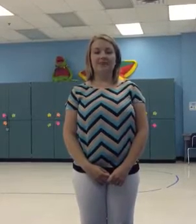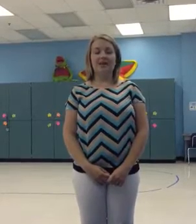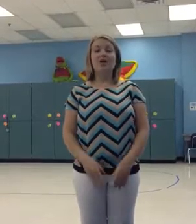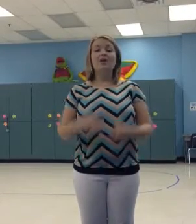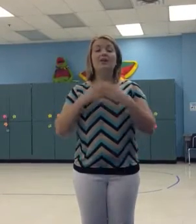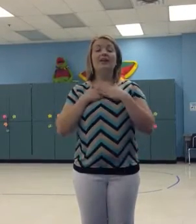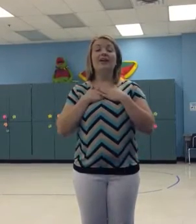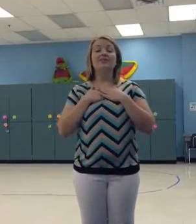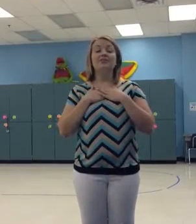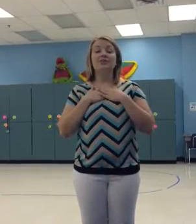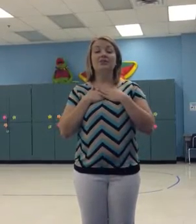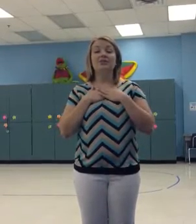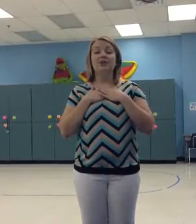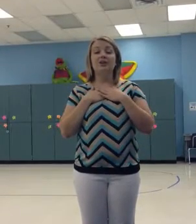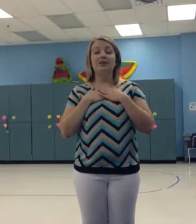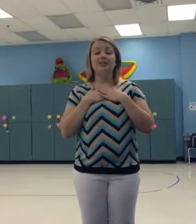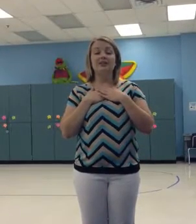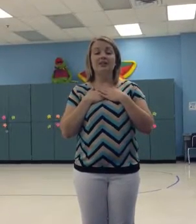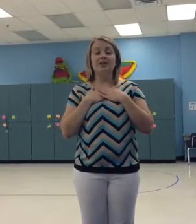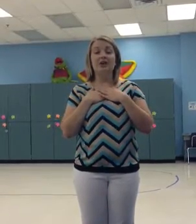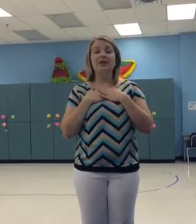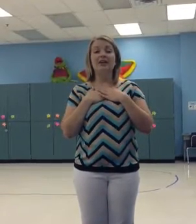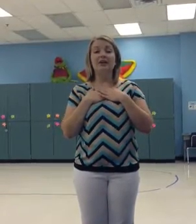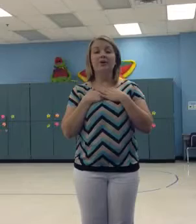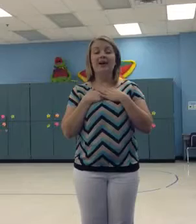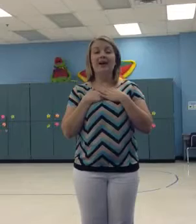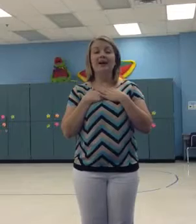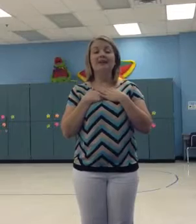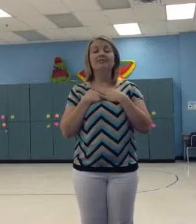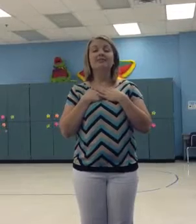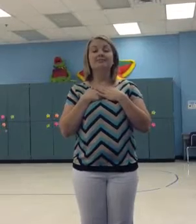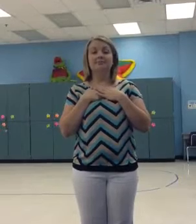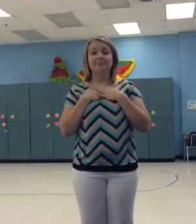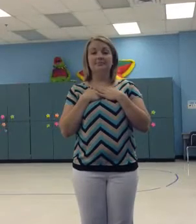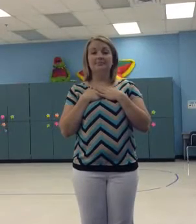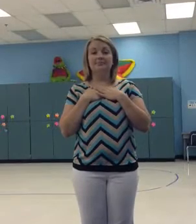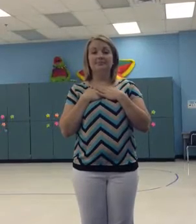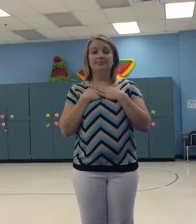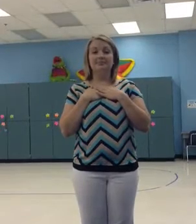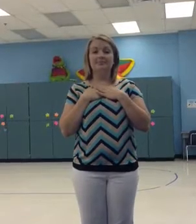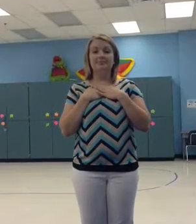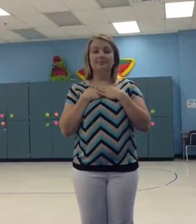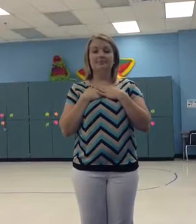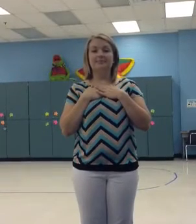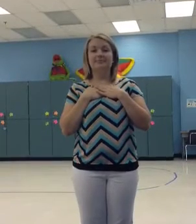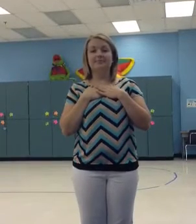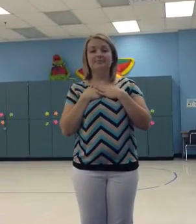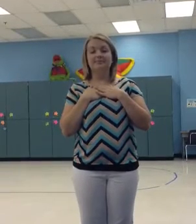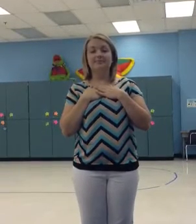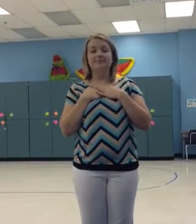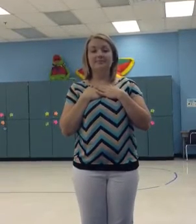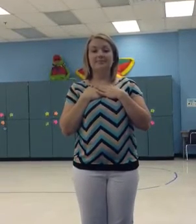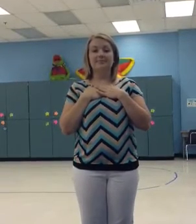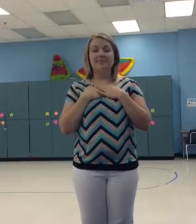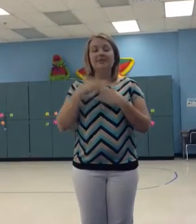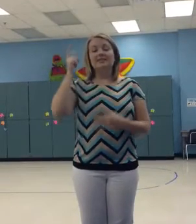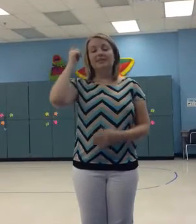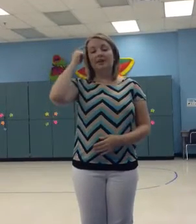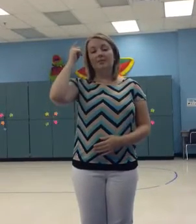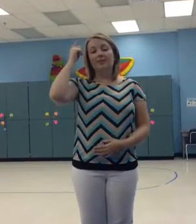We love to learn, it's the only way To come